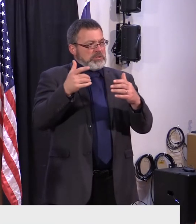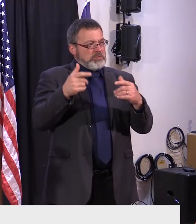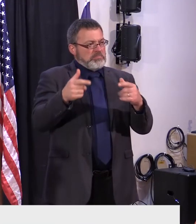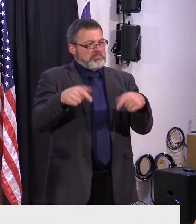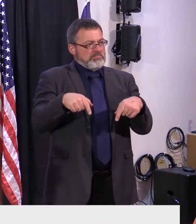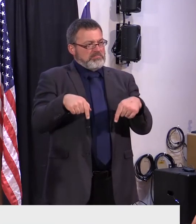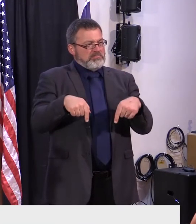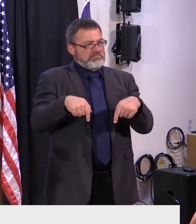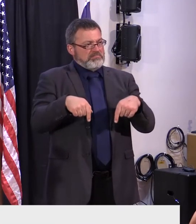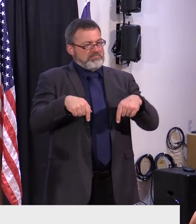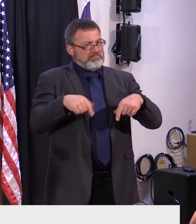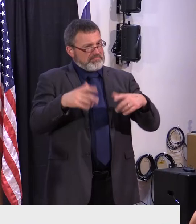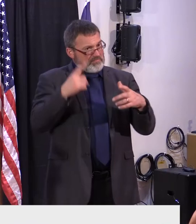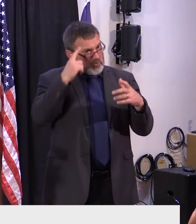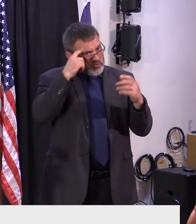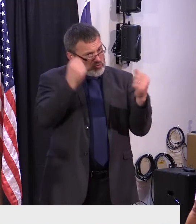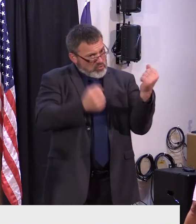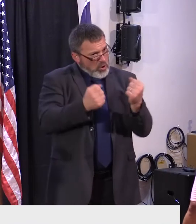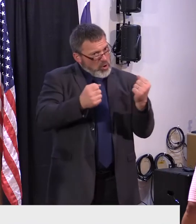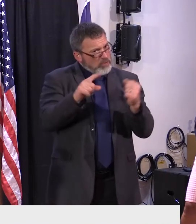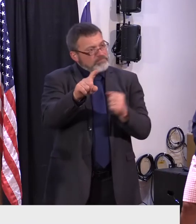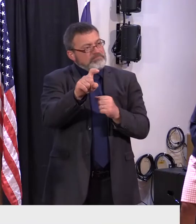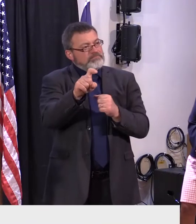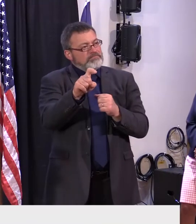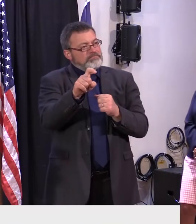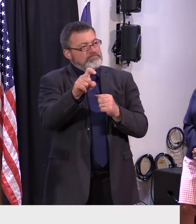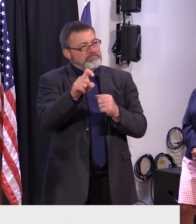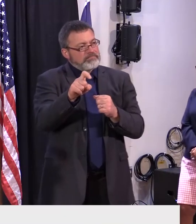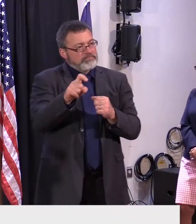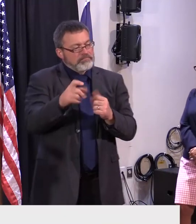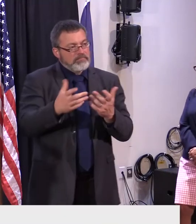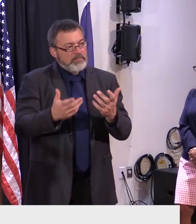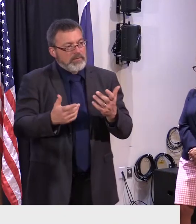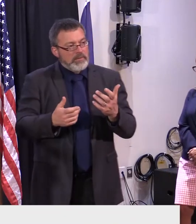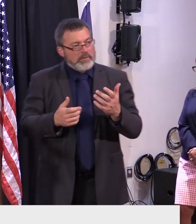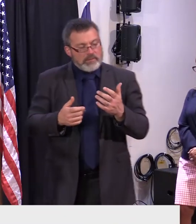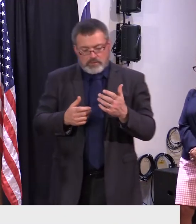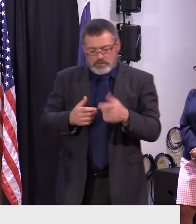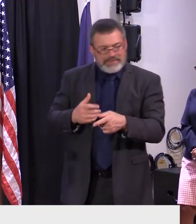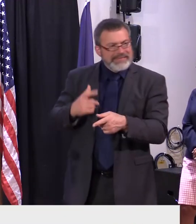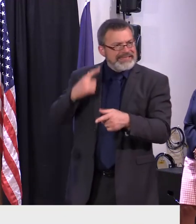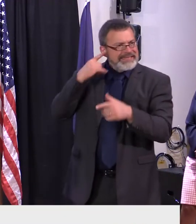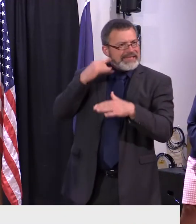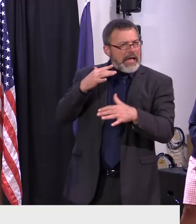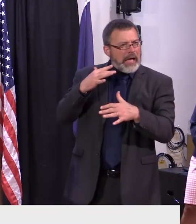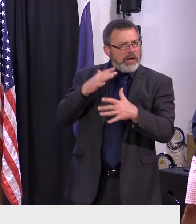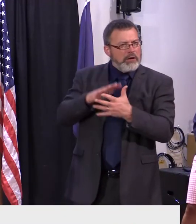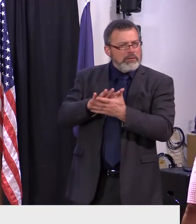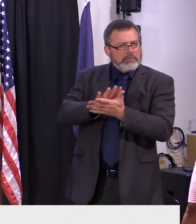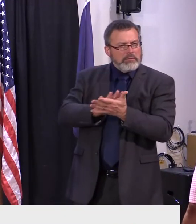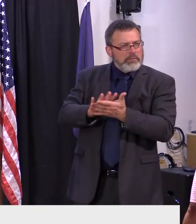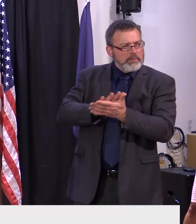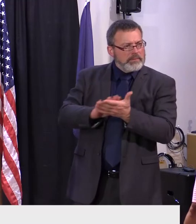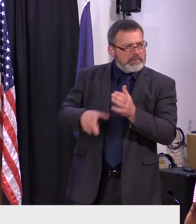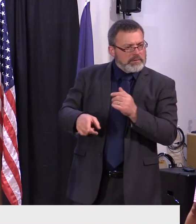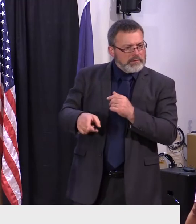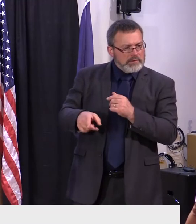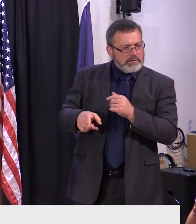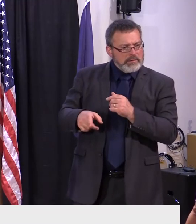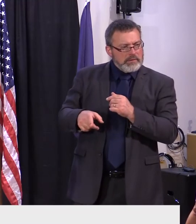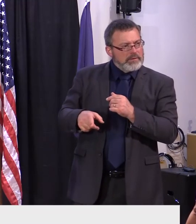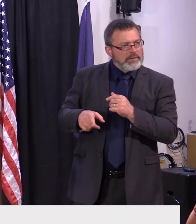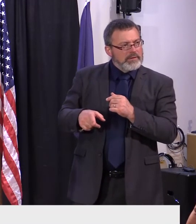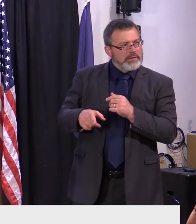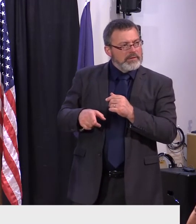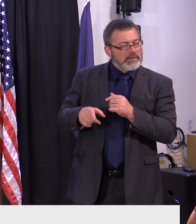but if they are if people want to drive internal combustion cars are you saying that's that's